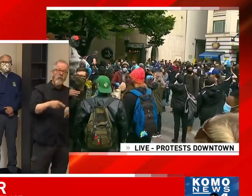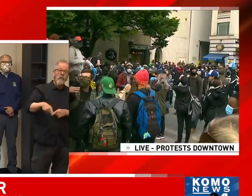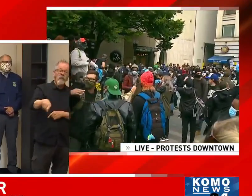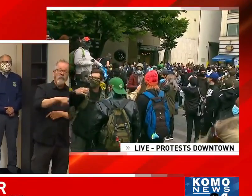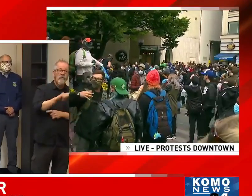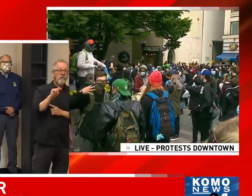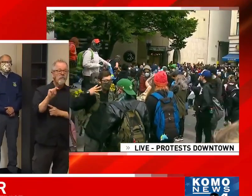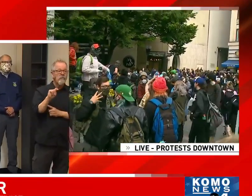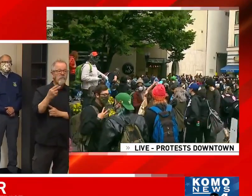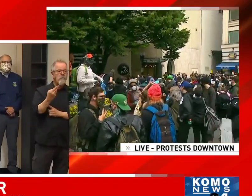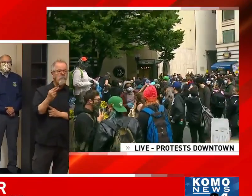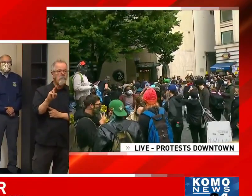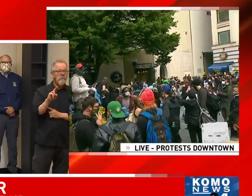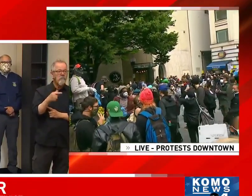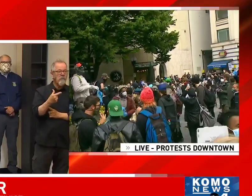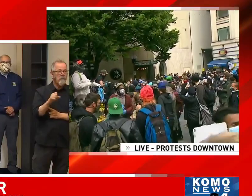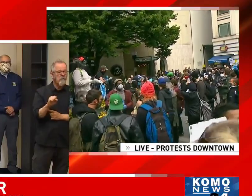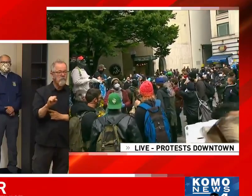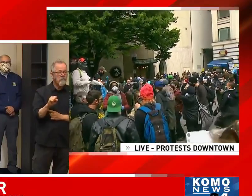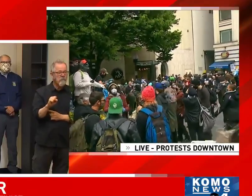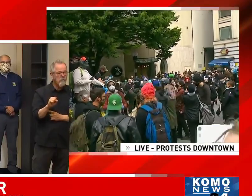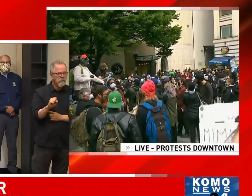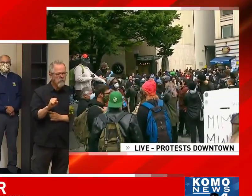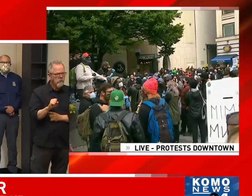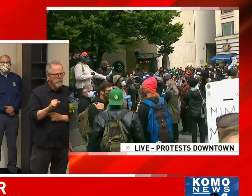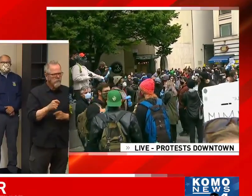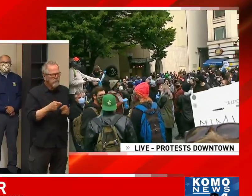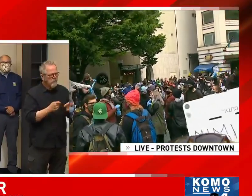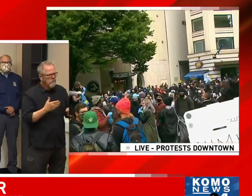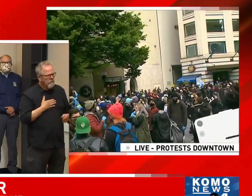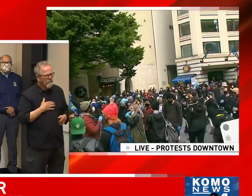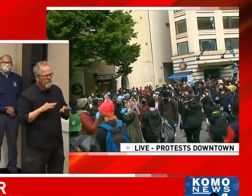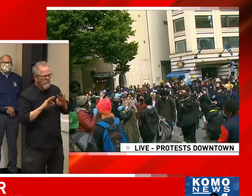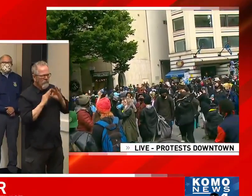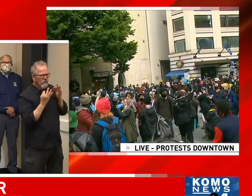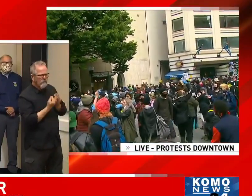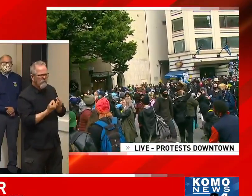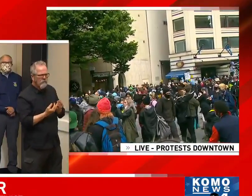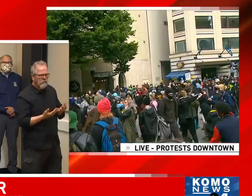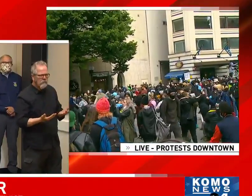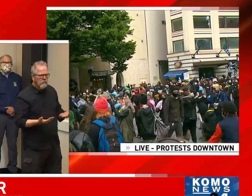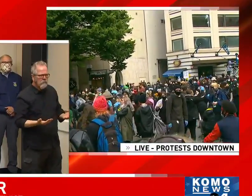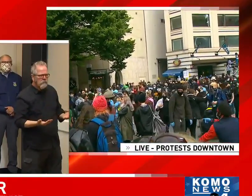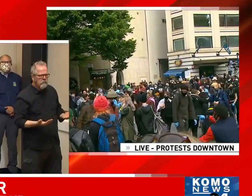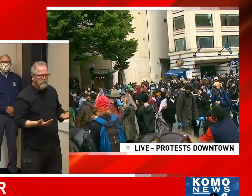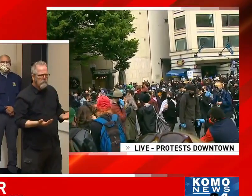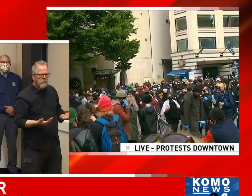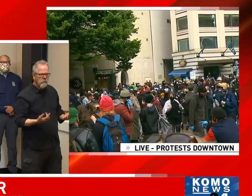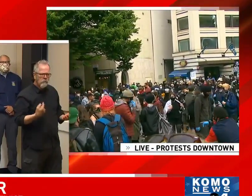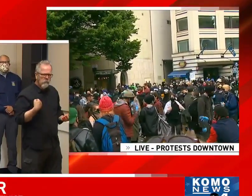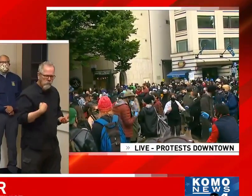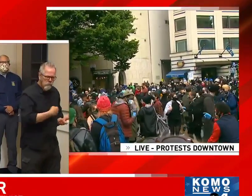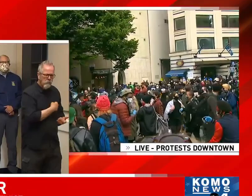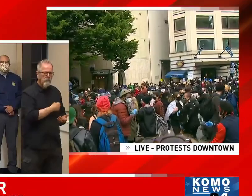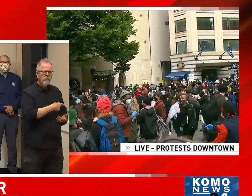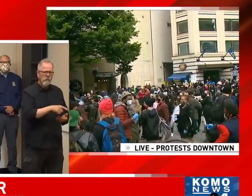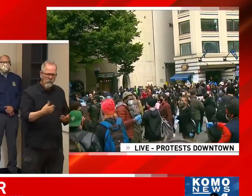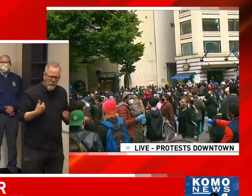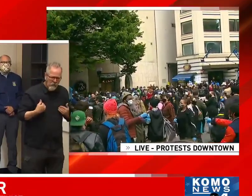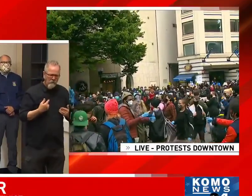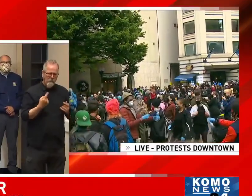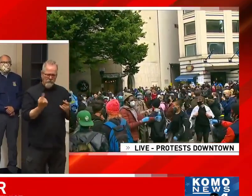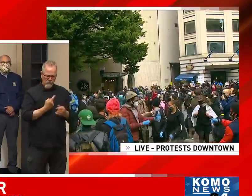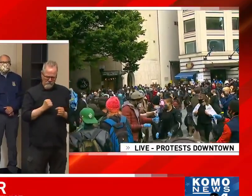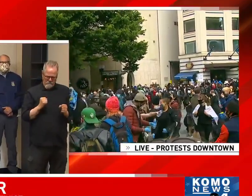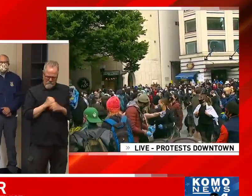family, to let them know you have somebody on your side fighting for you amongst these powerful people